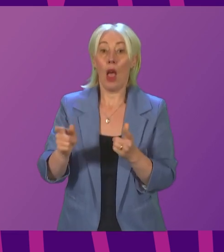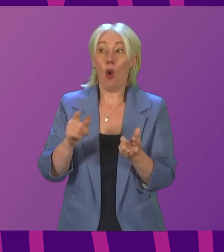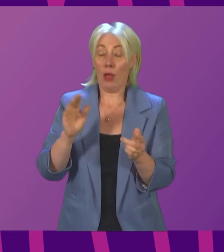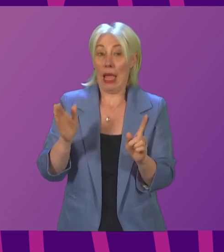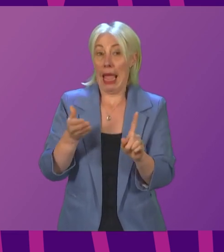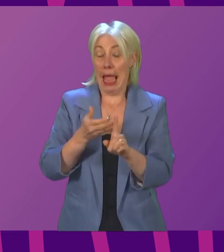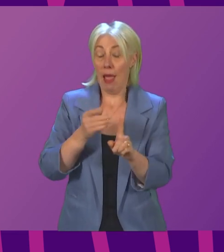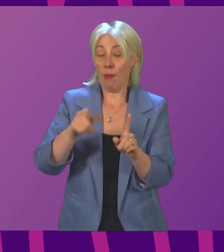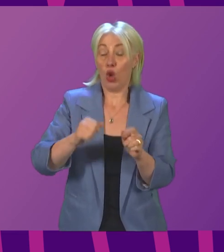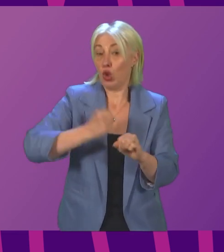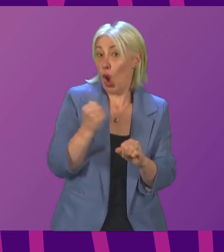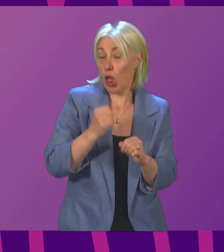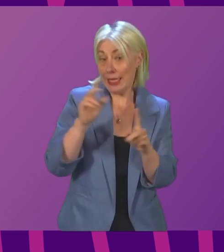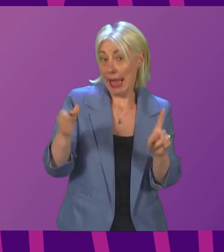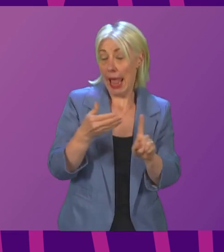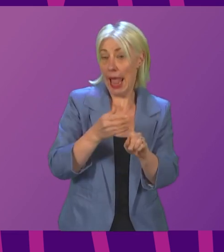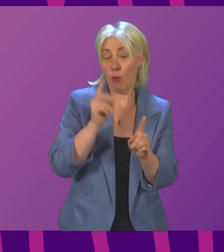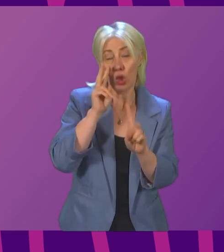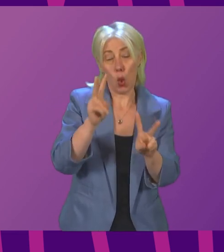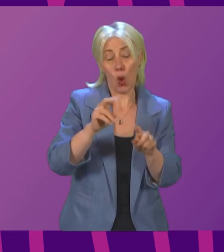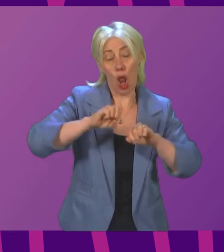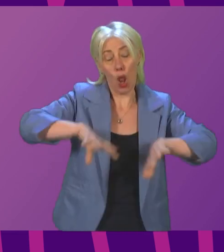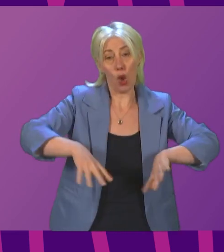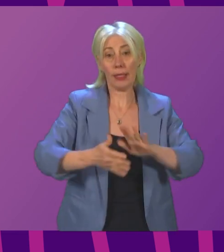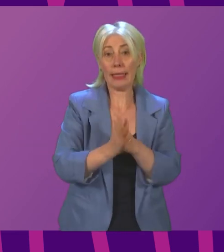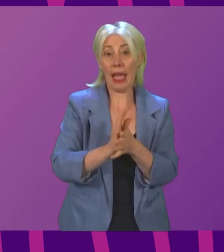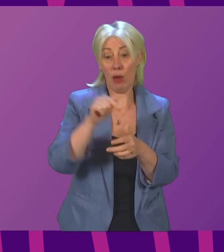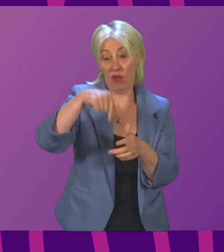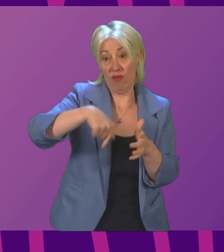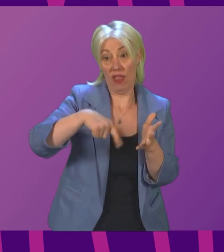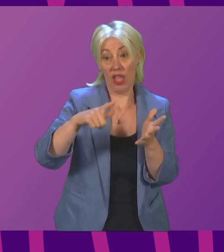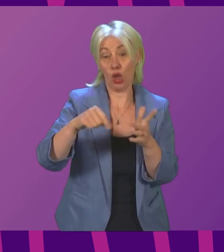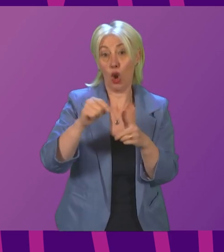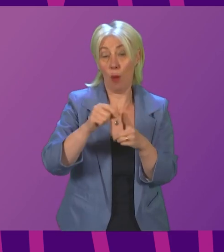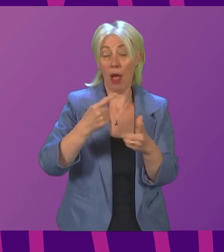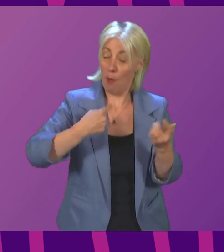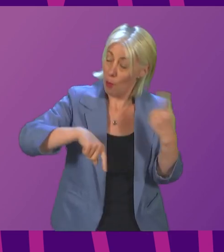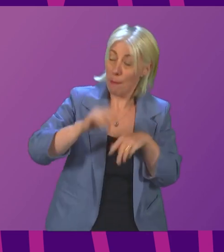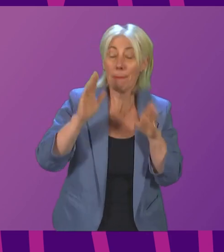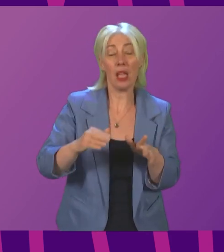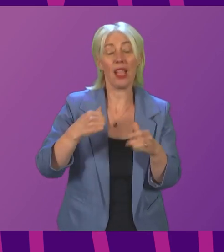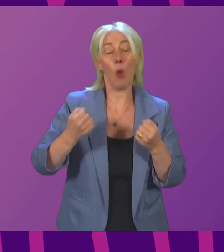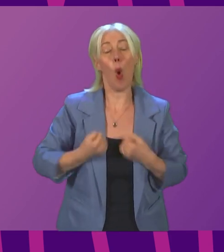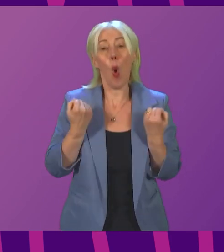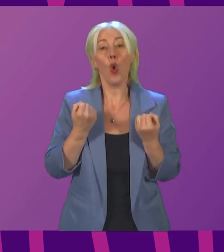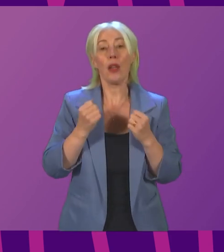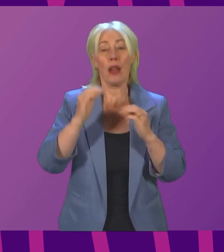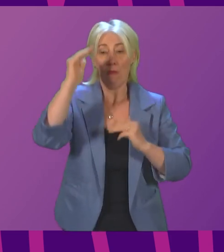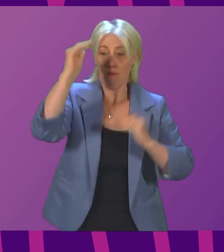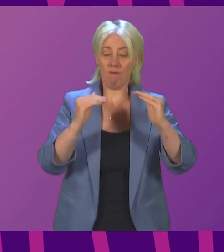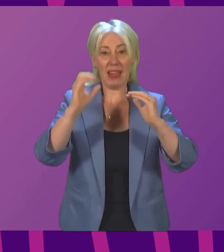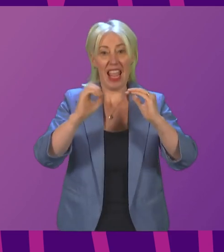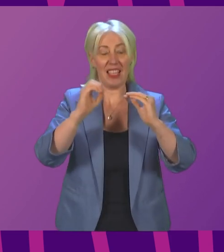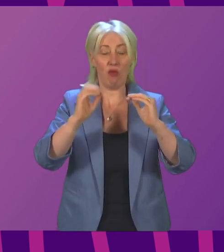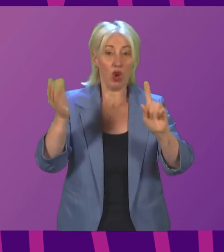ultimately, Scotland can only lead and speak with credibility if we deliver our own net zero targets. As I reflect on the past two